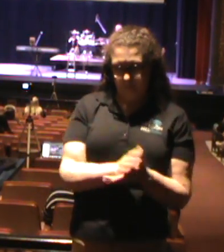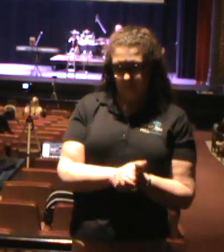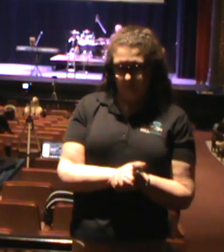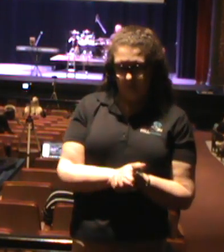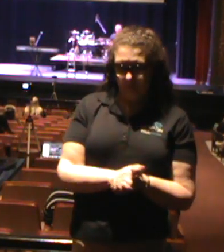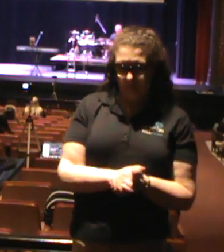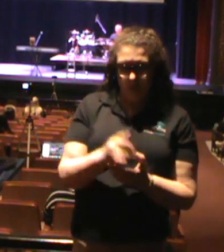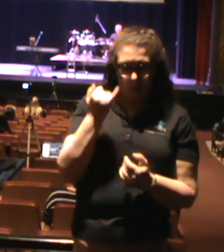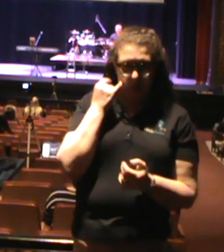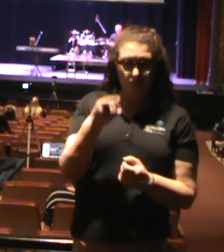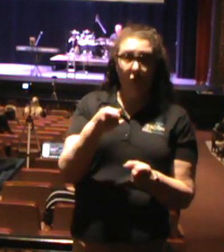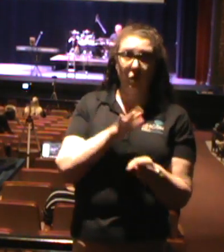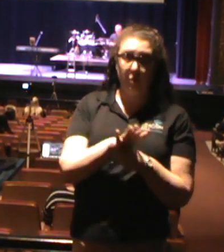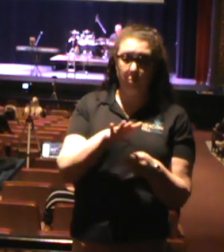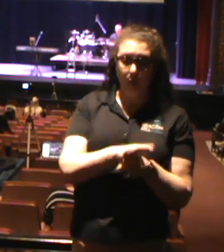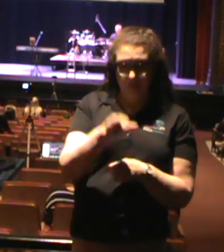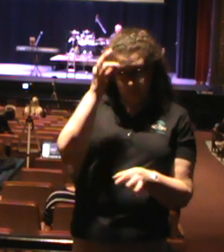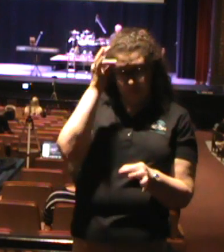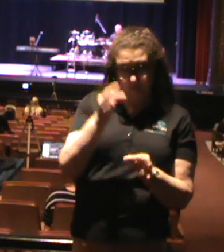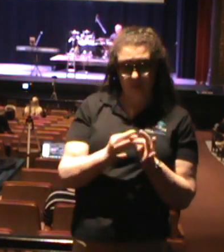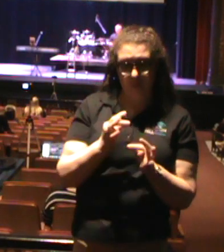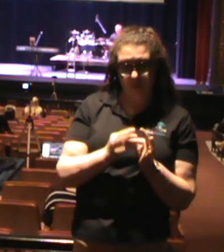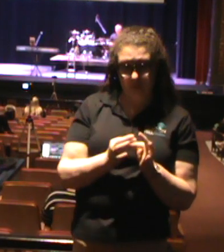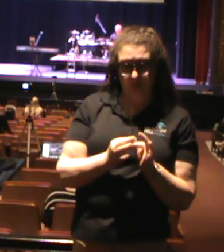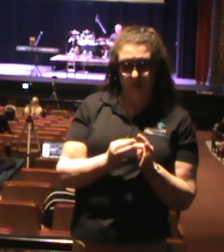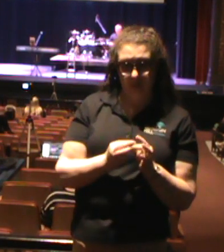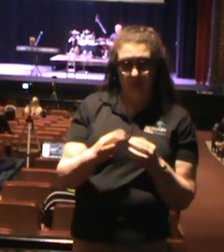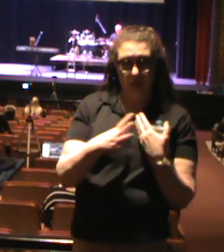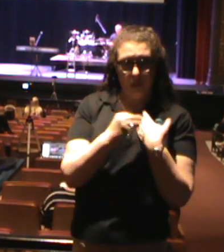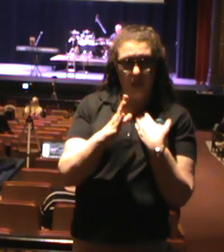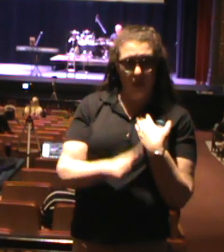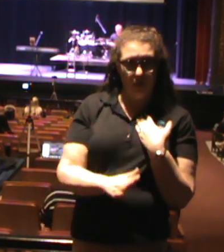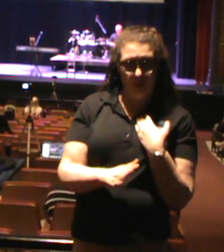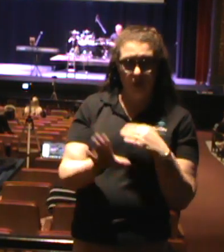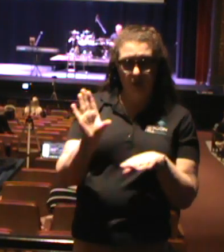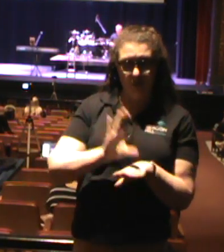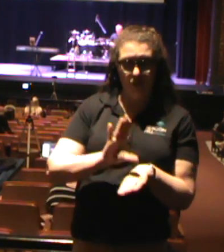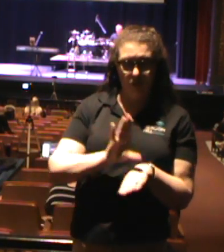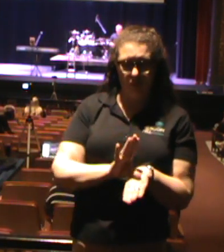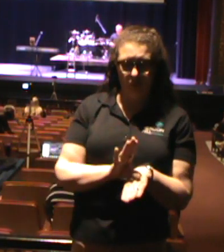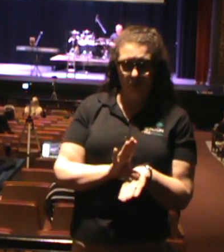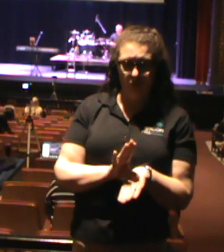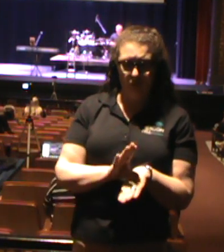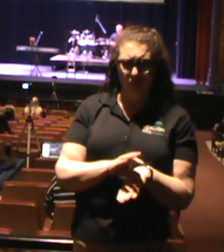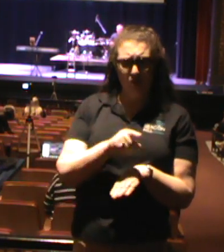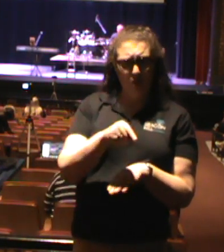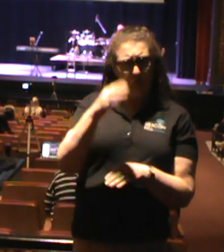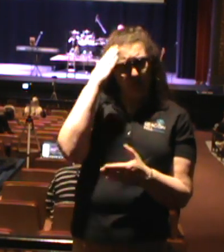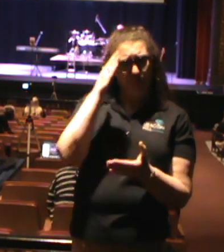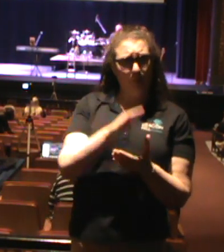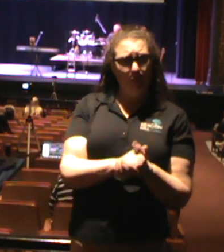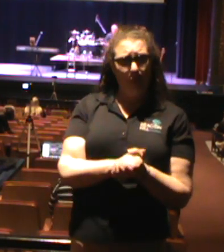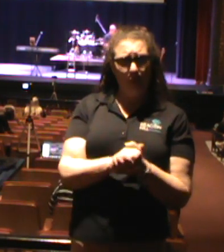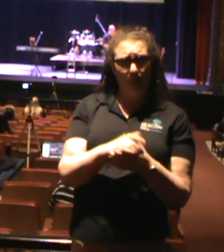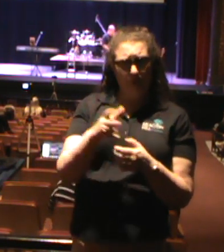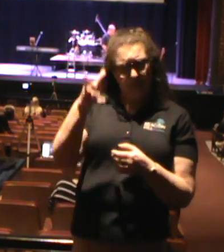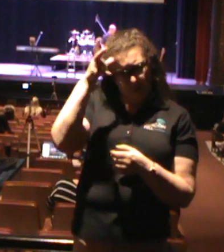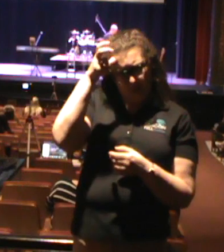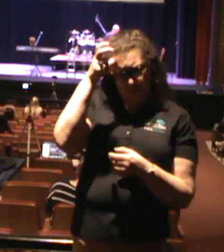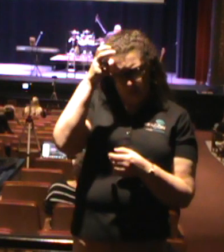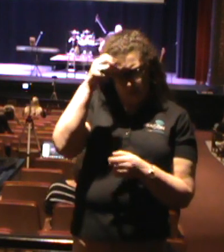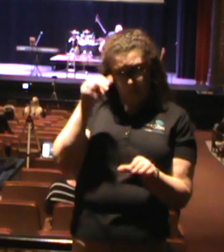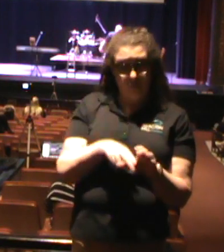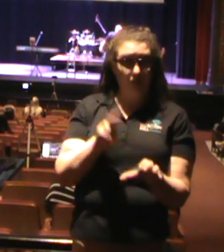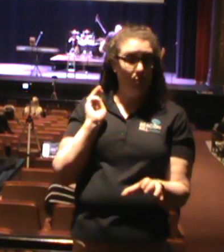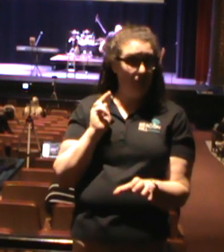If you were completely faithful outside the church walls, do you think Satan would pack up shop and go